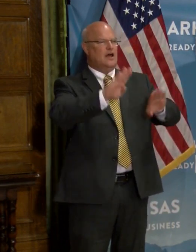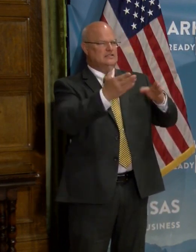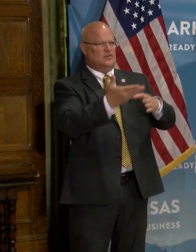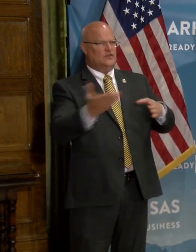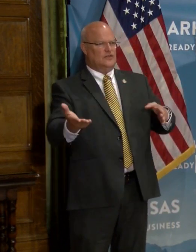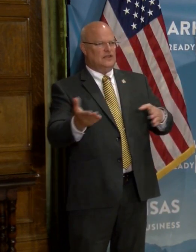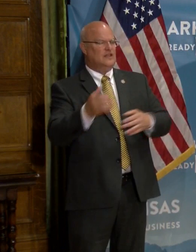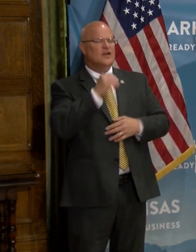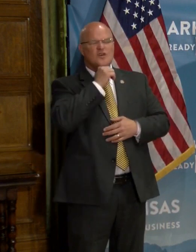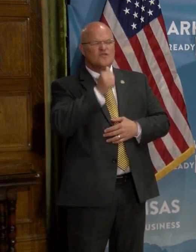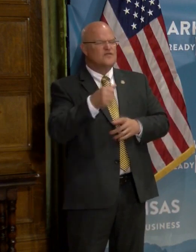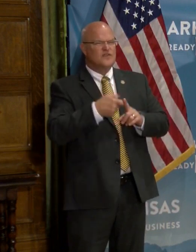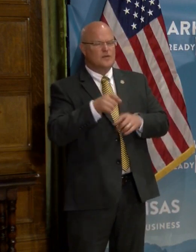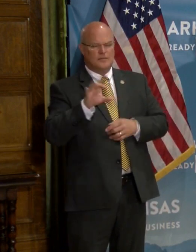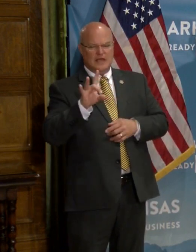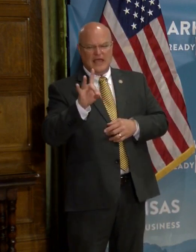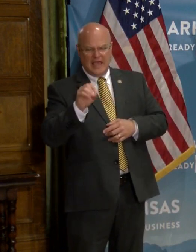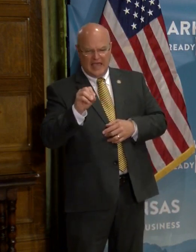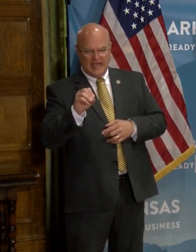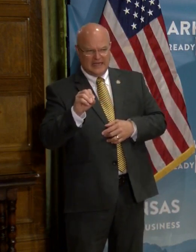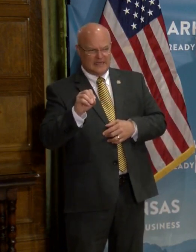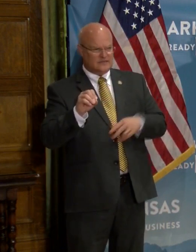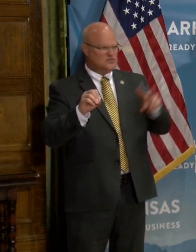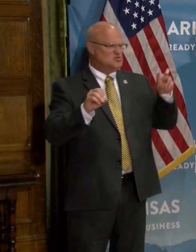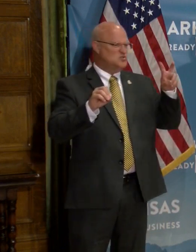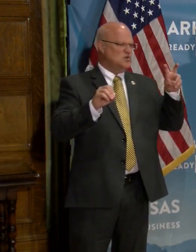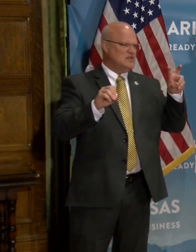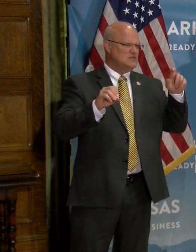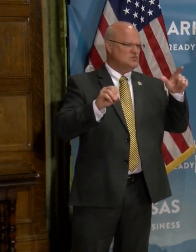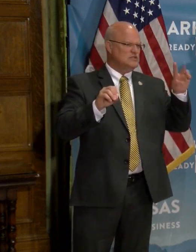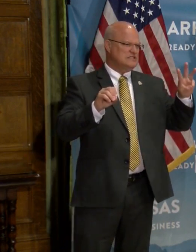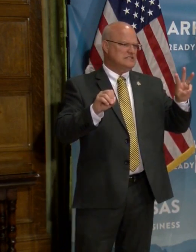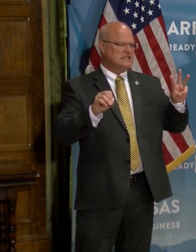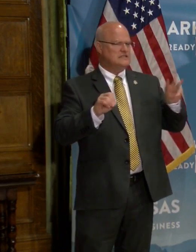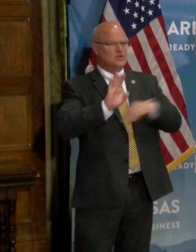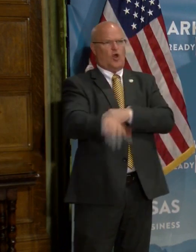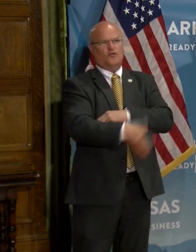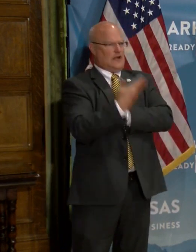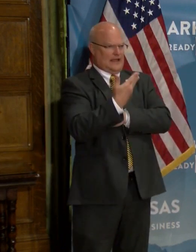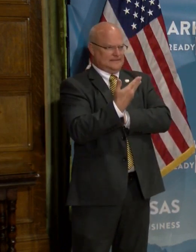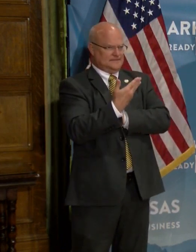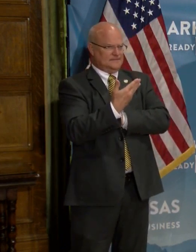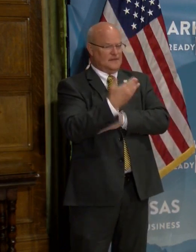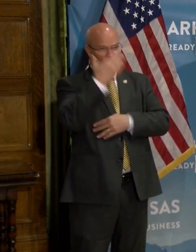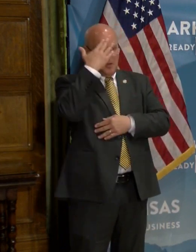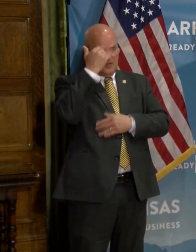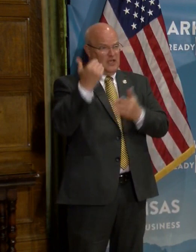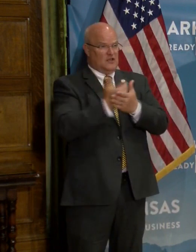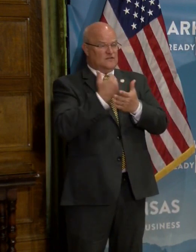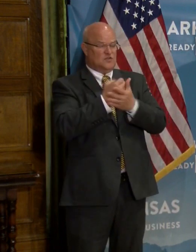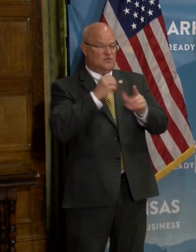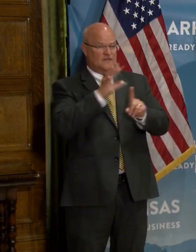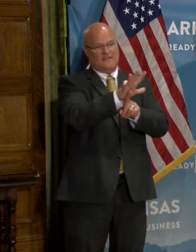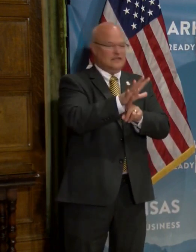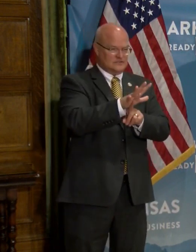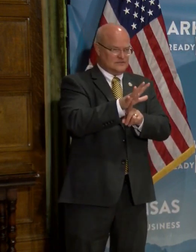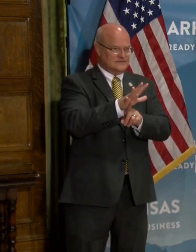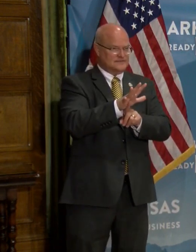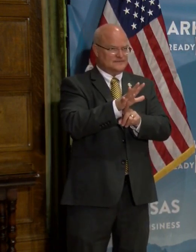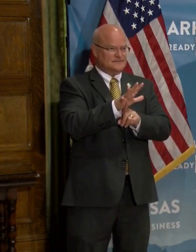We don't go from 80 to even 226 overnight because of new infections.